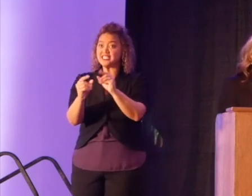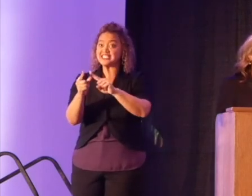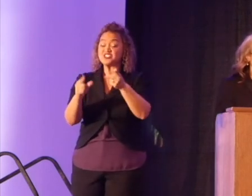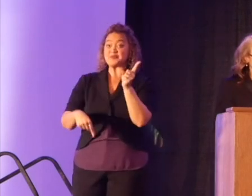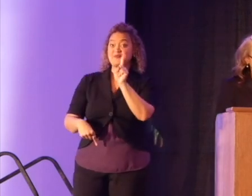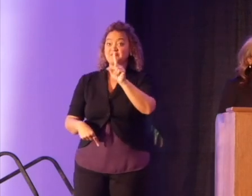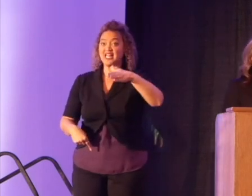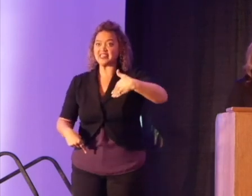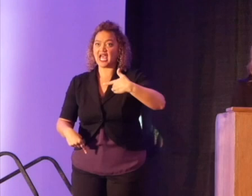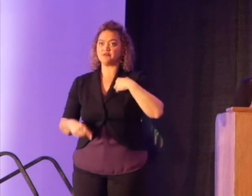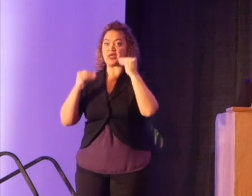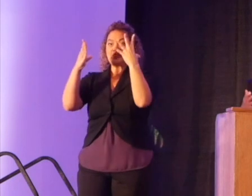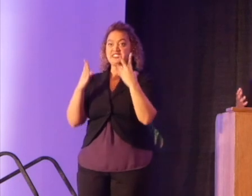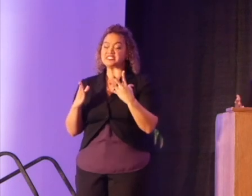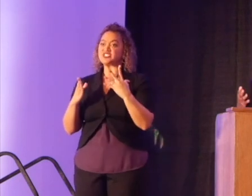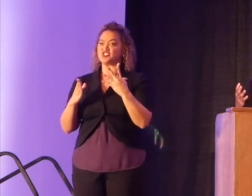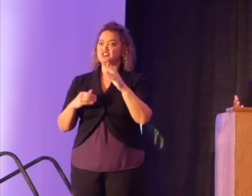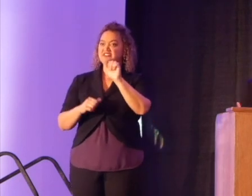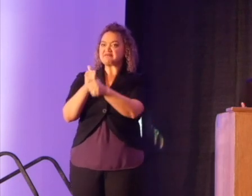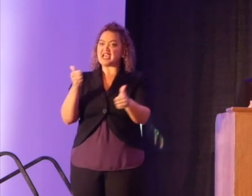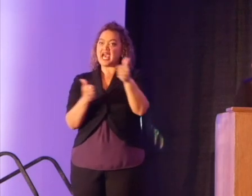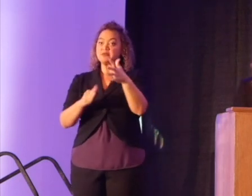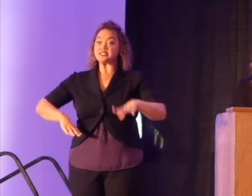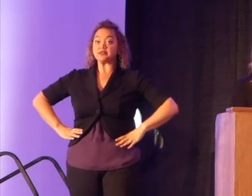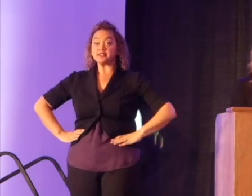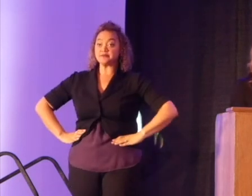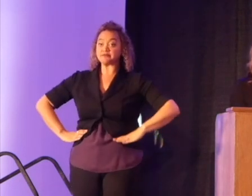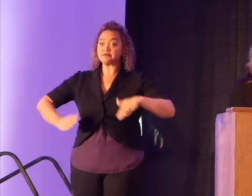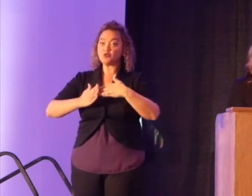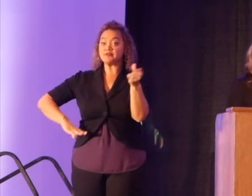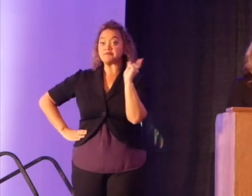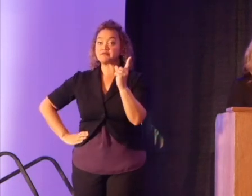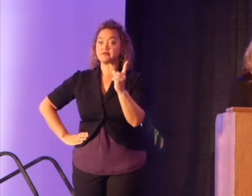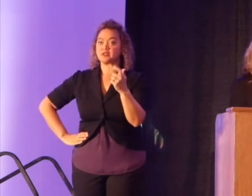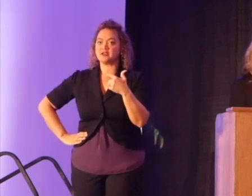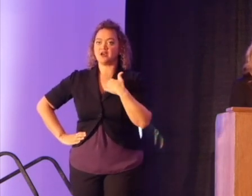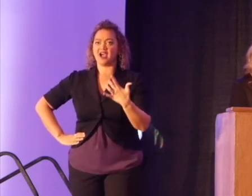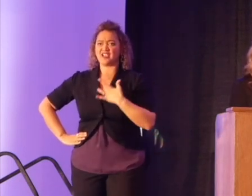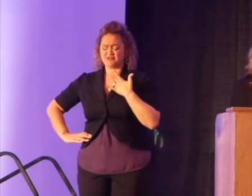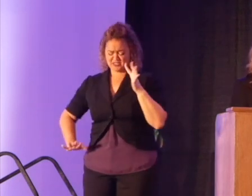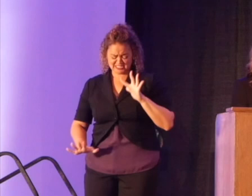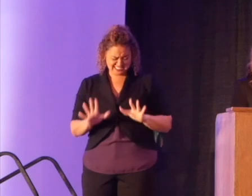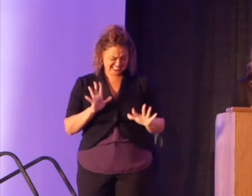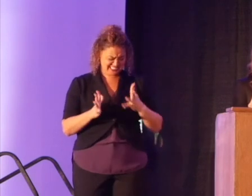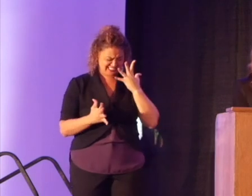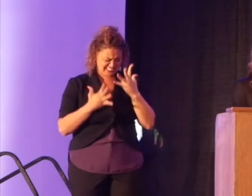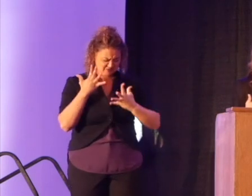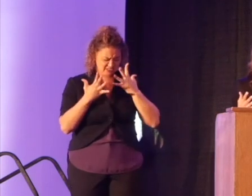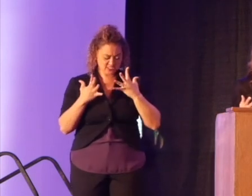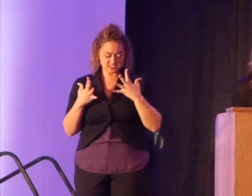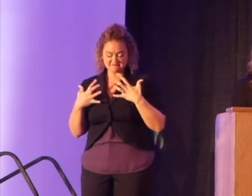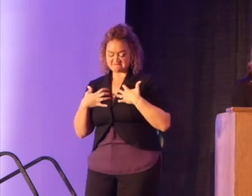administrators and teachers who were less than hospitable, often scolding. I oscillated between feelings of embarrassment and